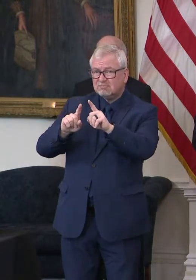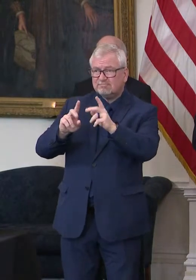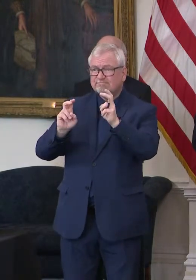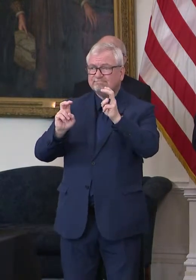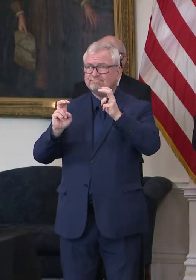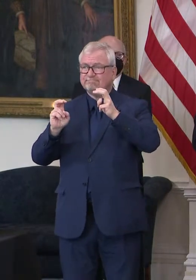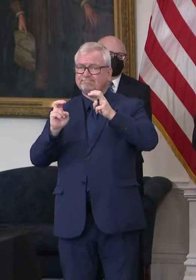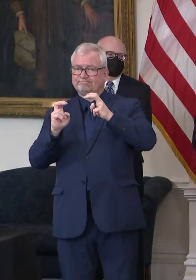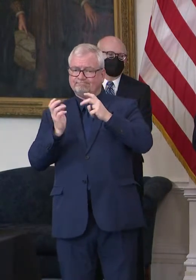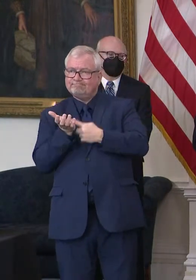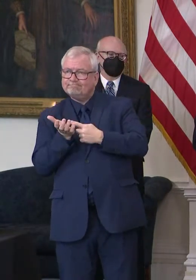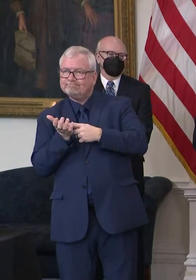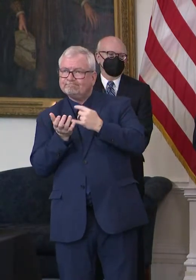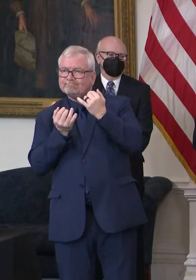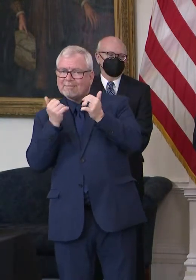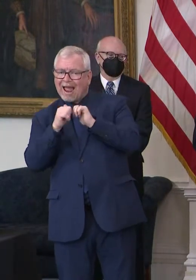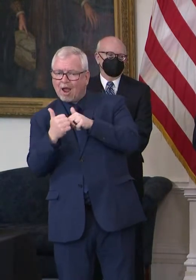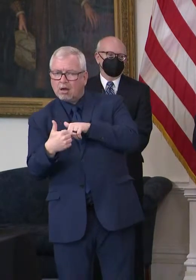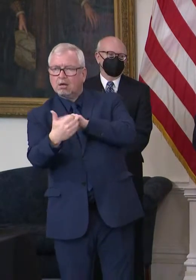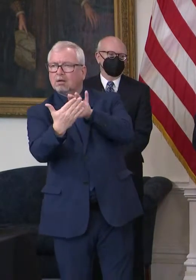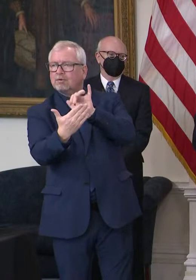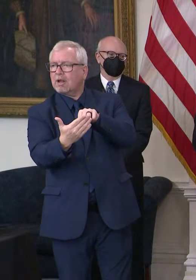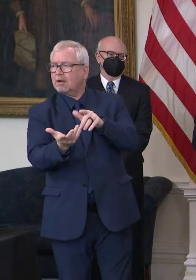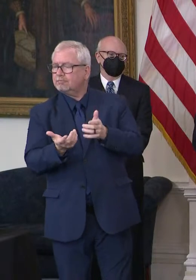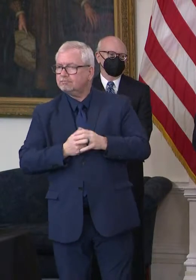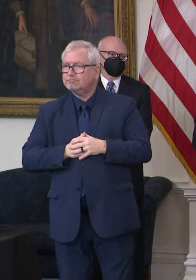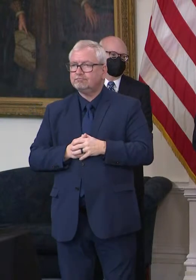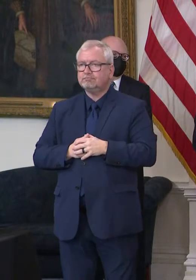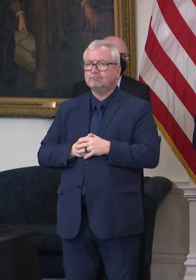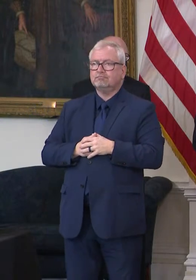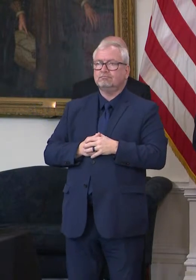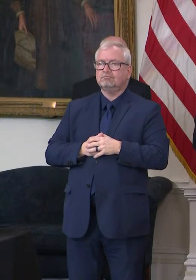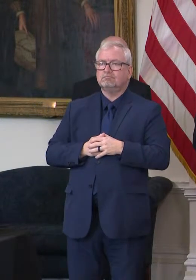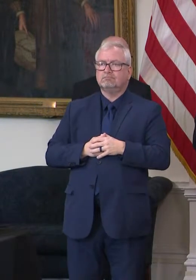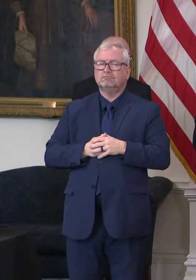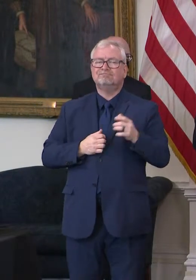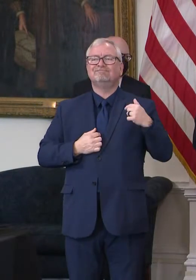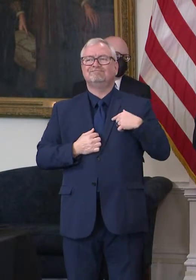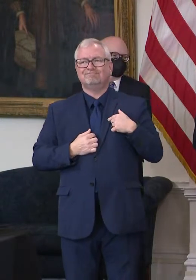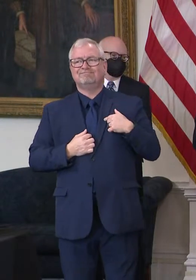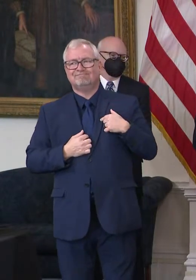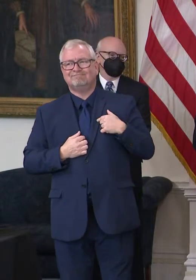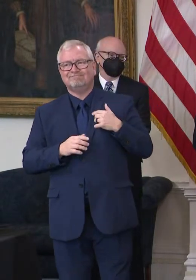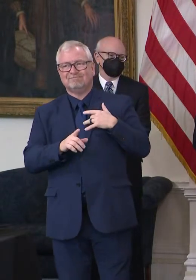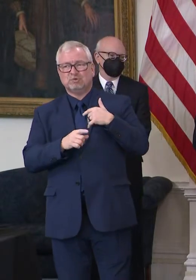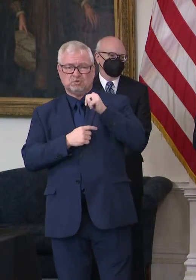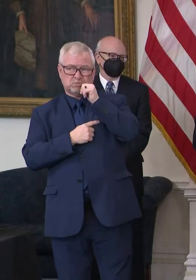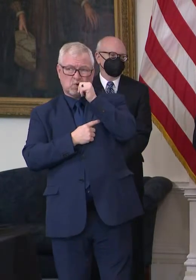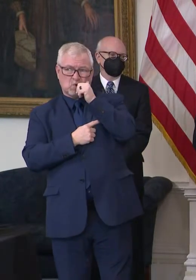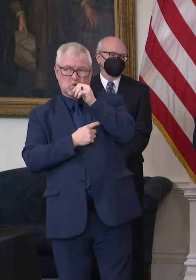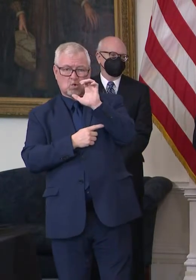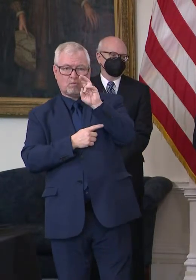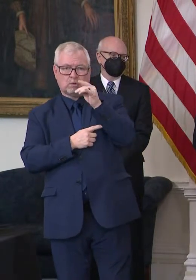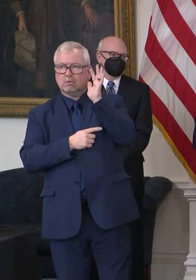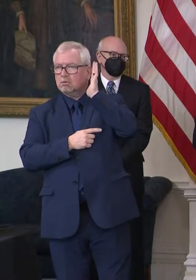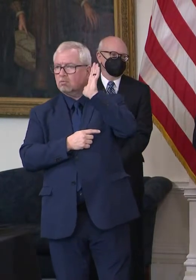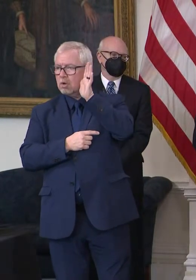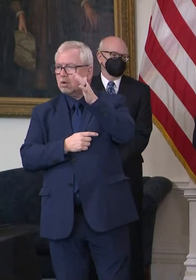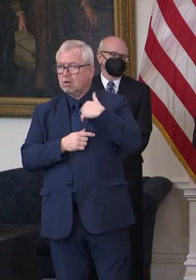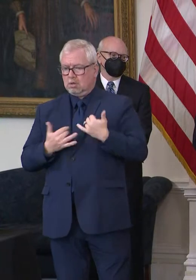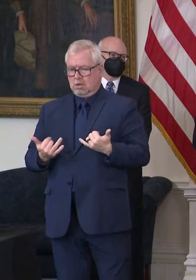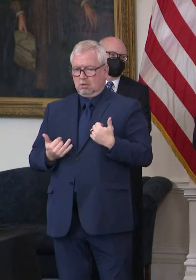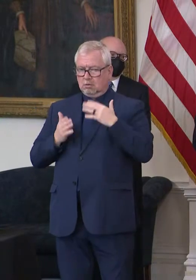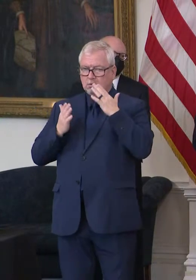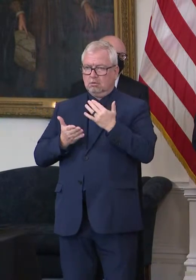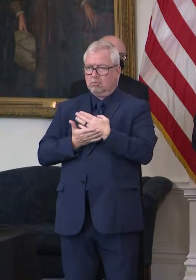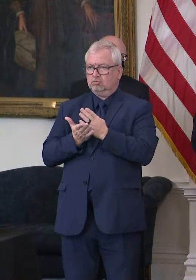that situation? We are encouraged. First of all, we're going to have a briefing on COVID tomorrow. So we're focused on the budget today. I've been having briefings every day.